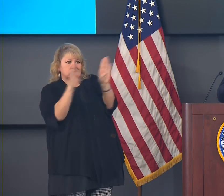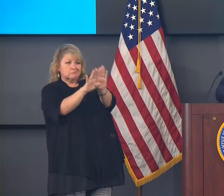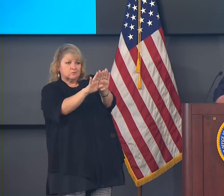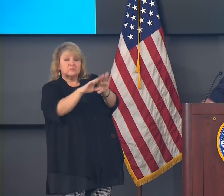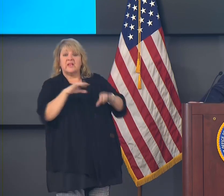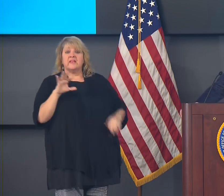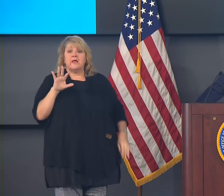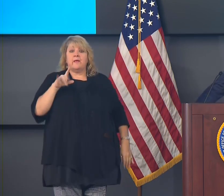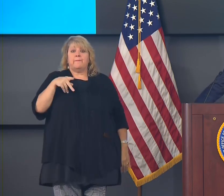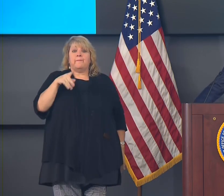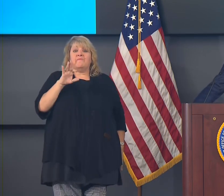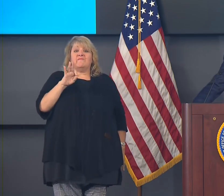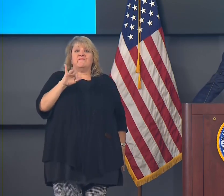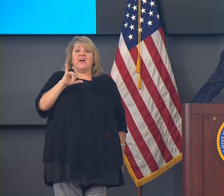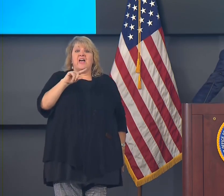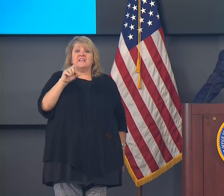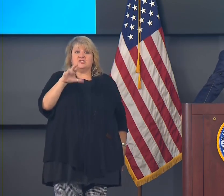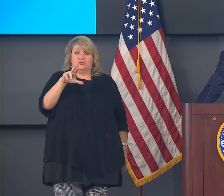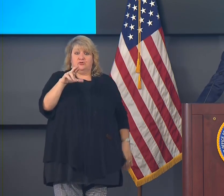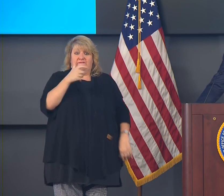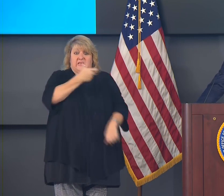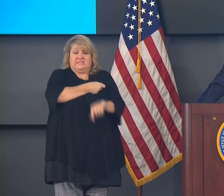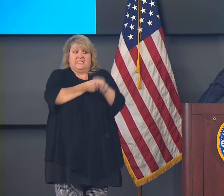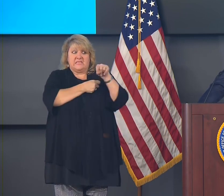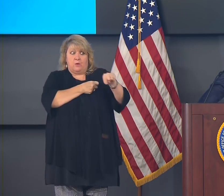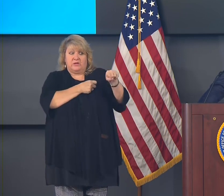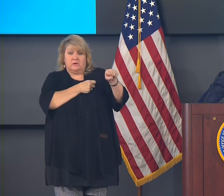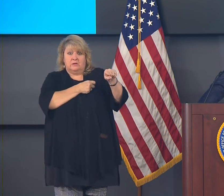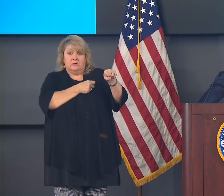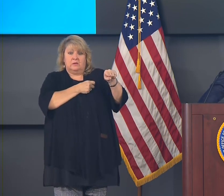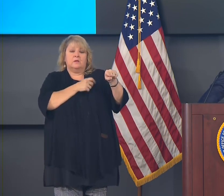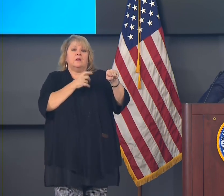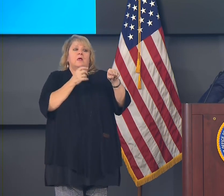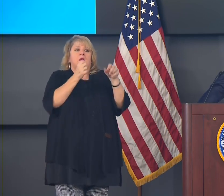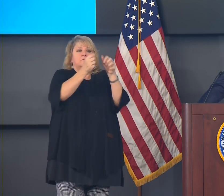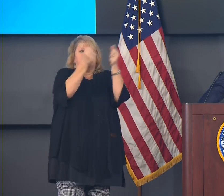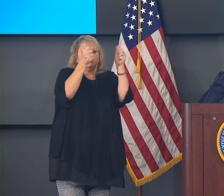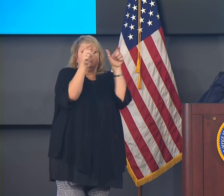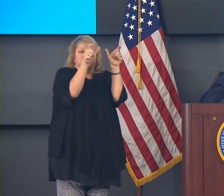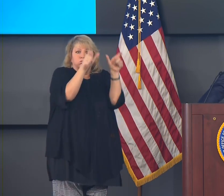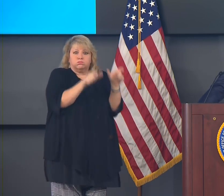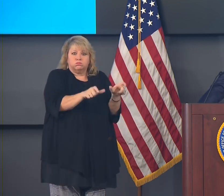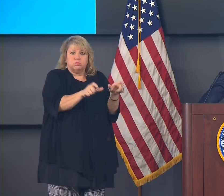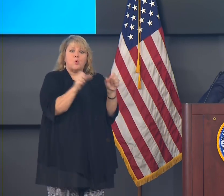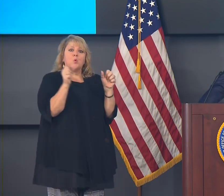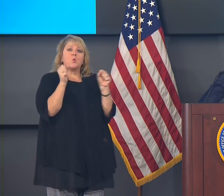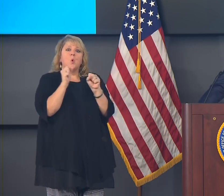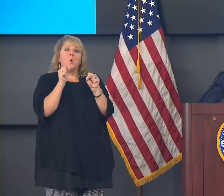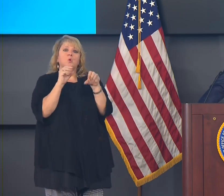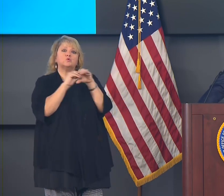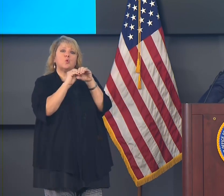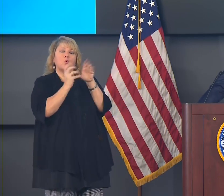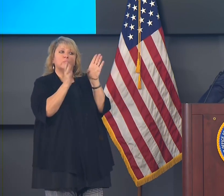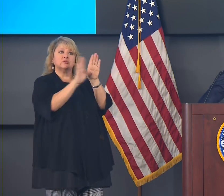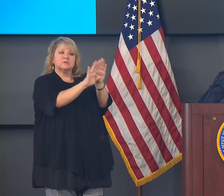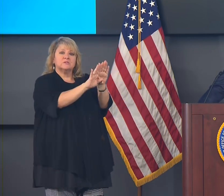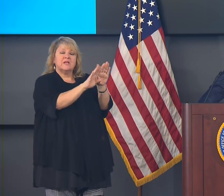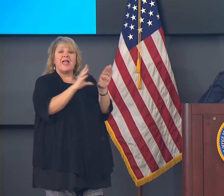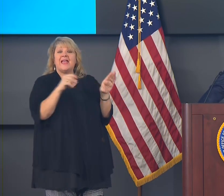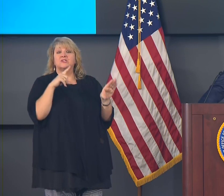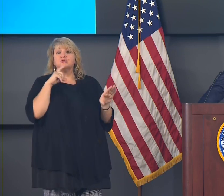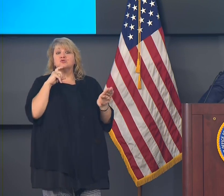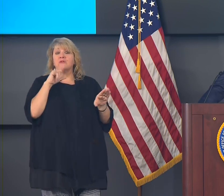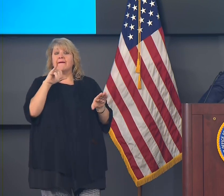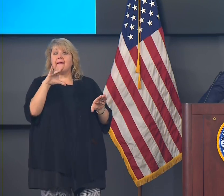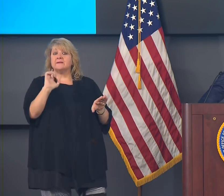Pfizer vaccine, by the way. And it's a it's a combination of cold storage capacity and dry